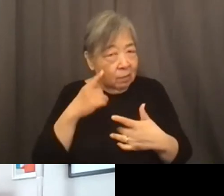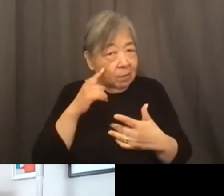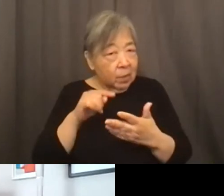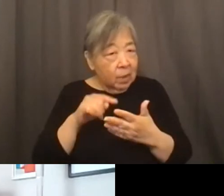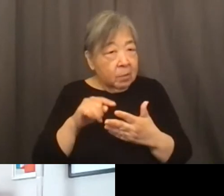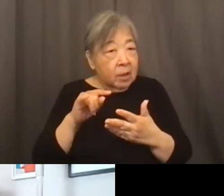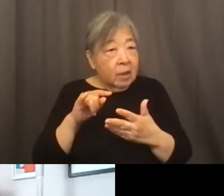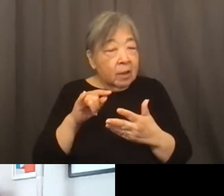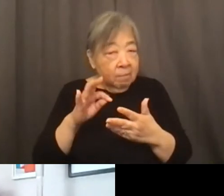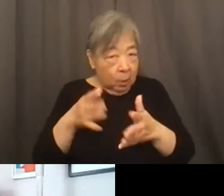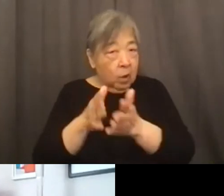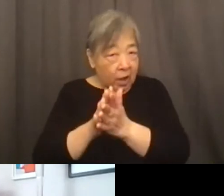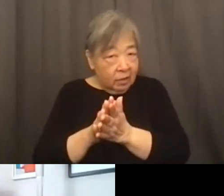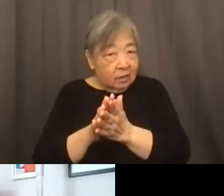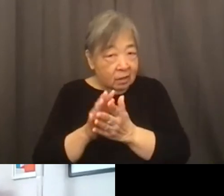were taking that approach.